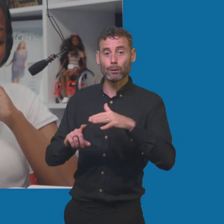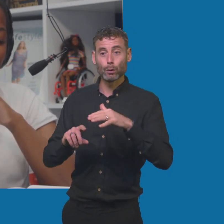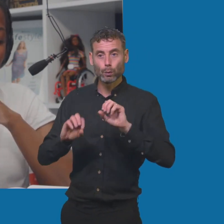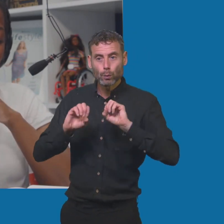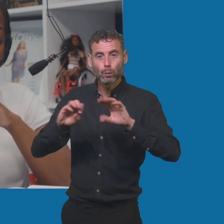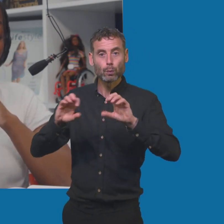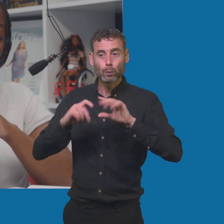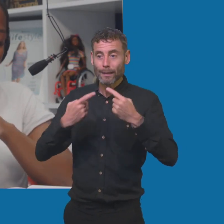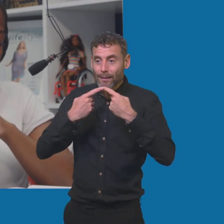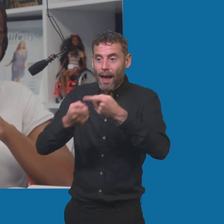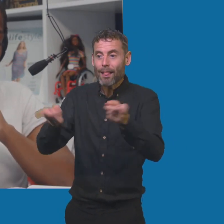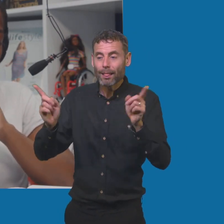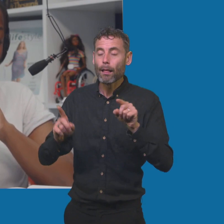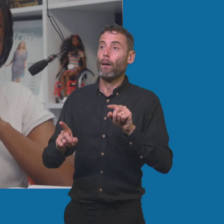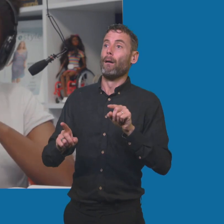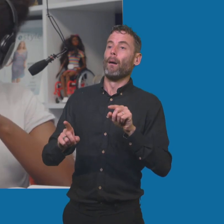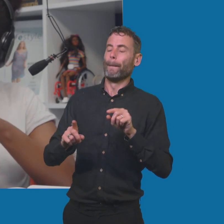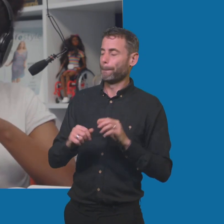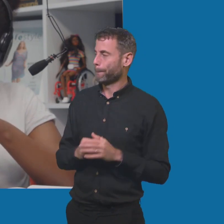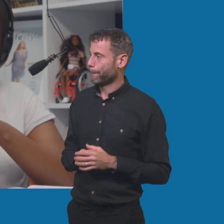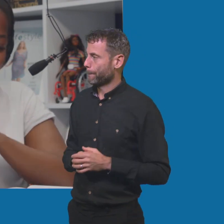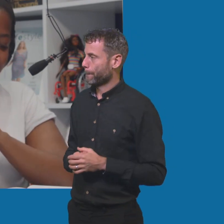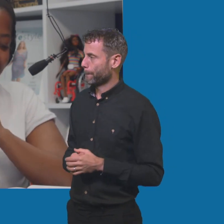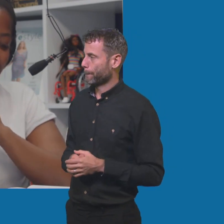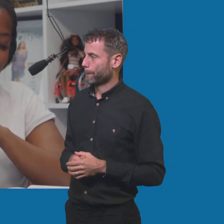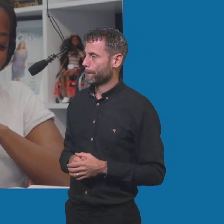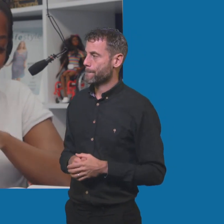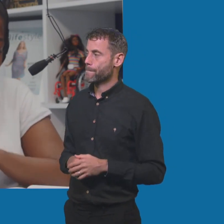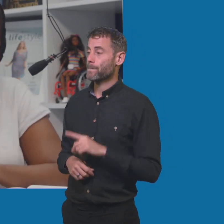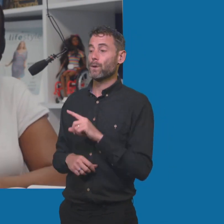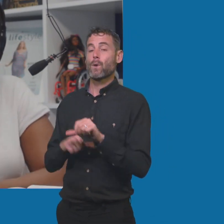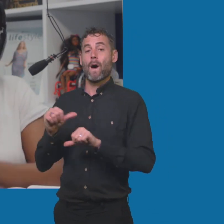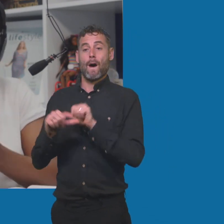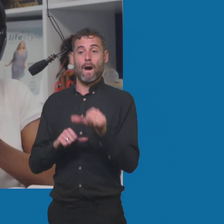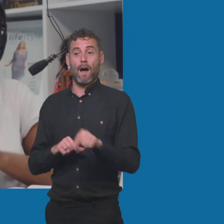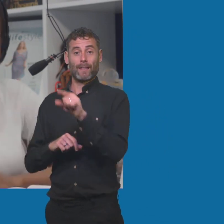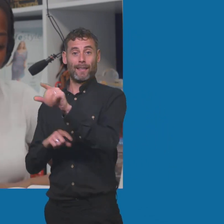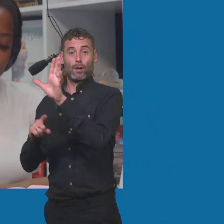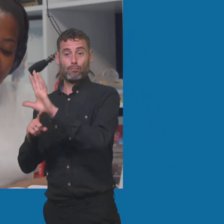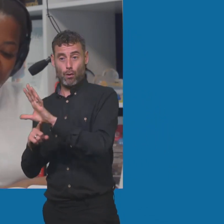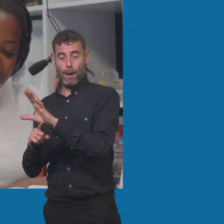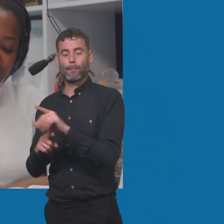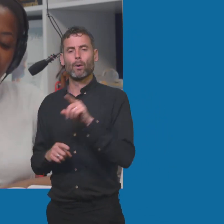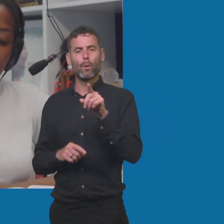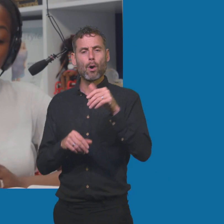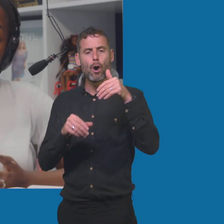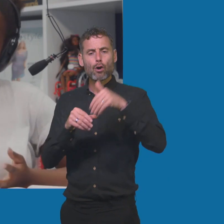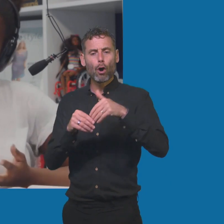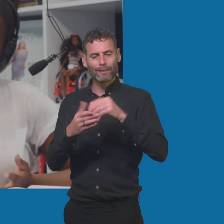looking at, talking about after the show, so your presence grew and as well as a content creator, like you said, you became a comedian, obviously a